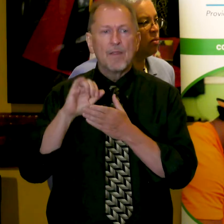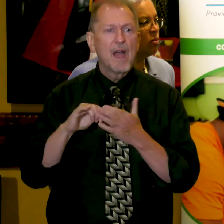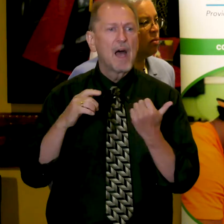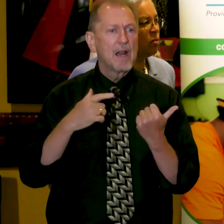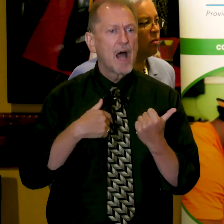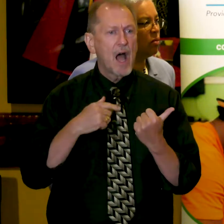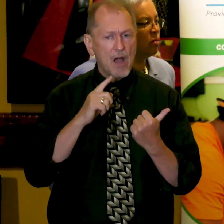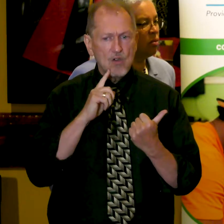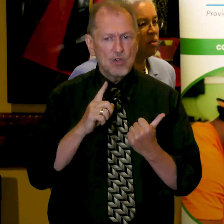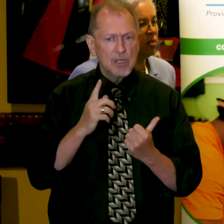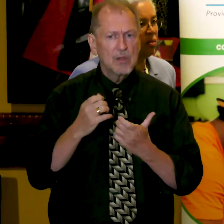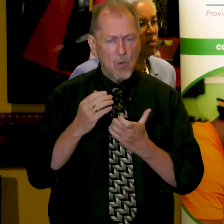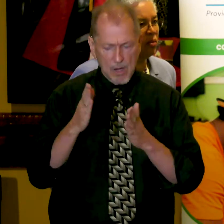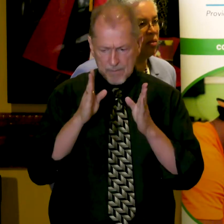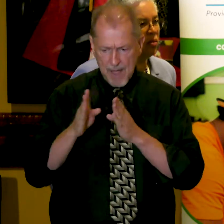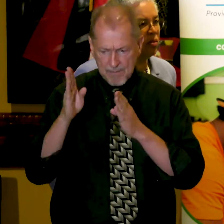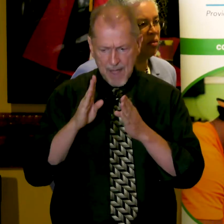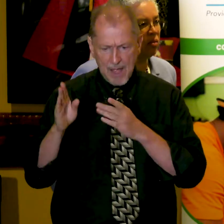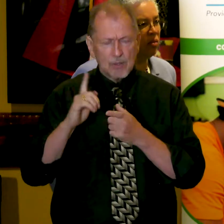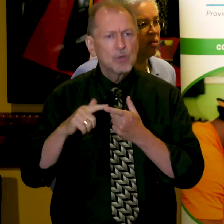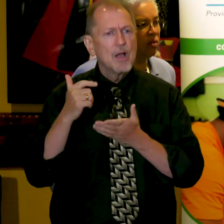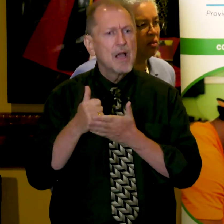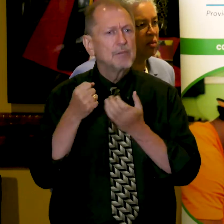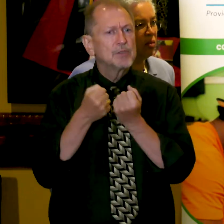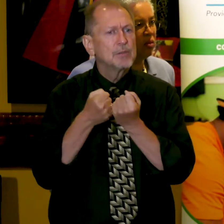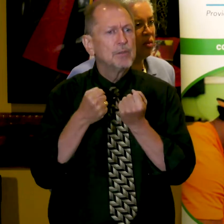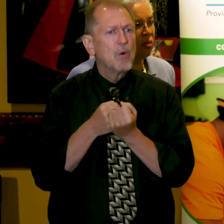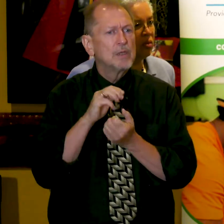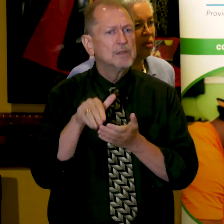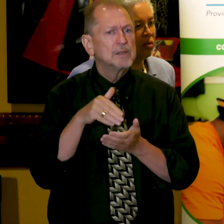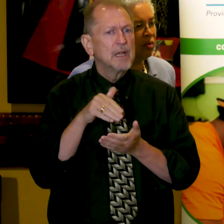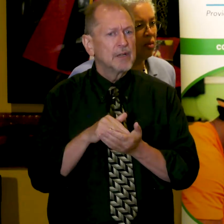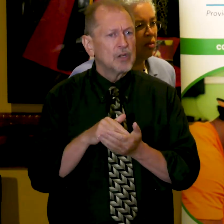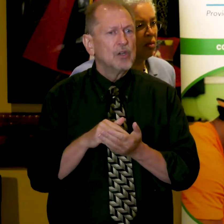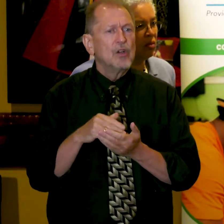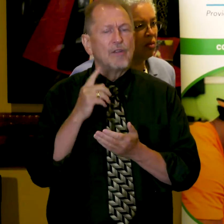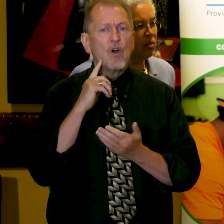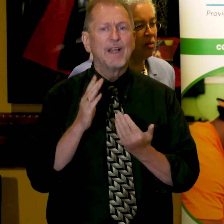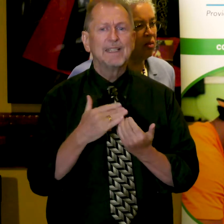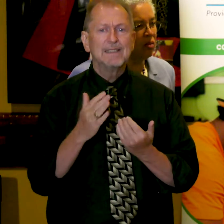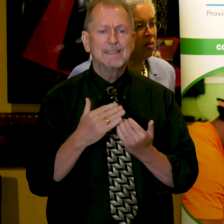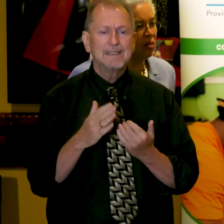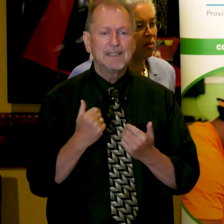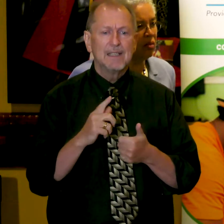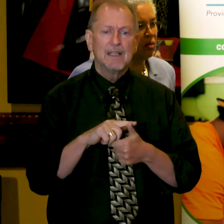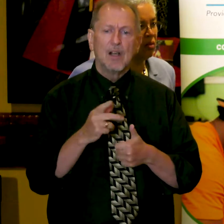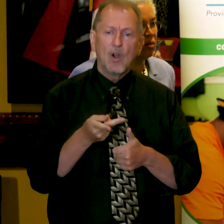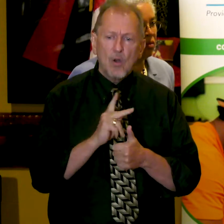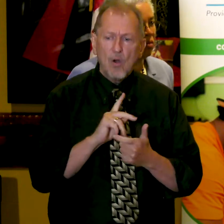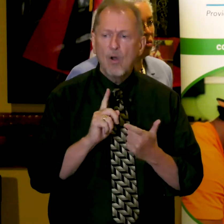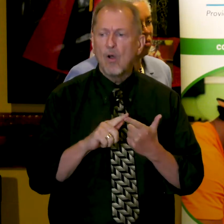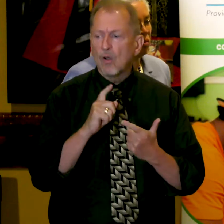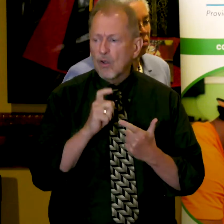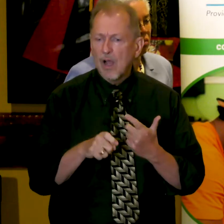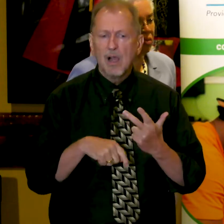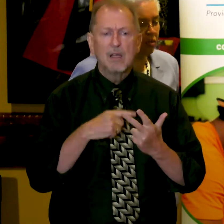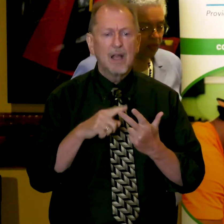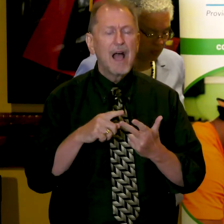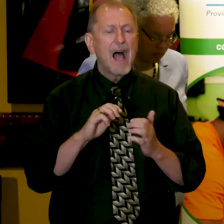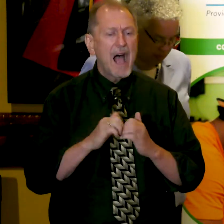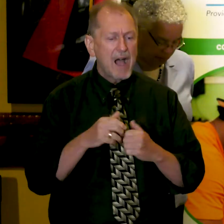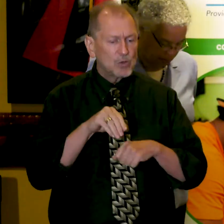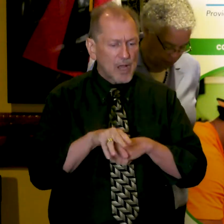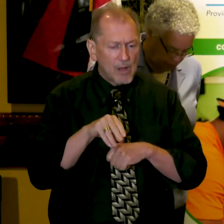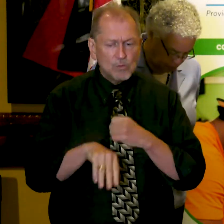dreaming up a model for a small business support center or one stop shop. They started the work to study how best to